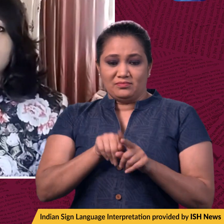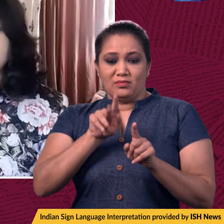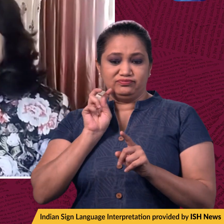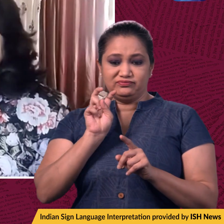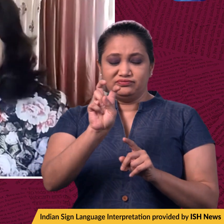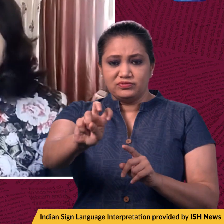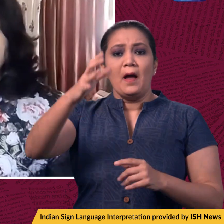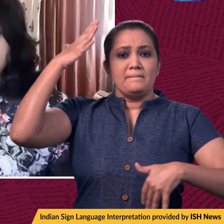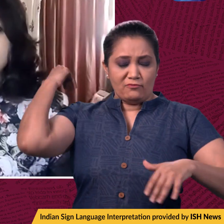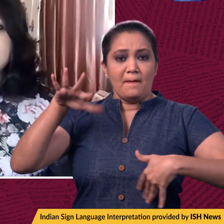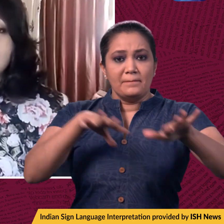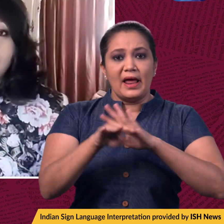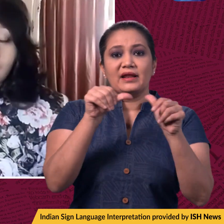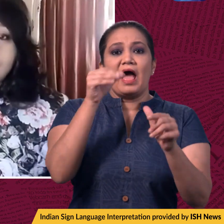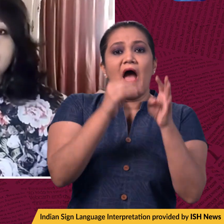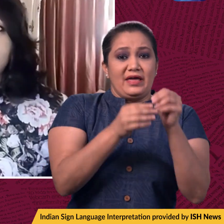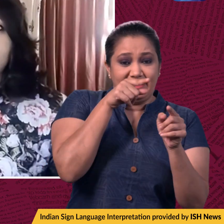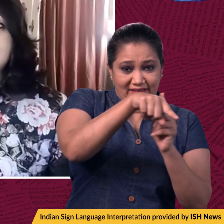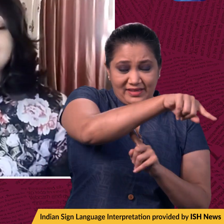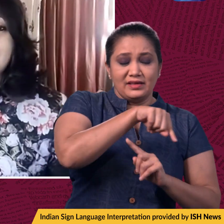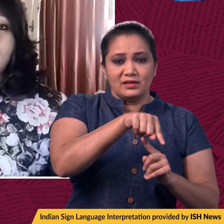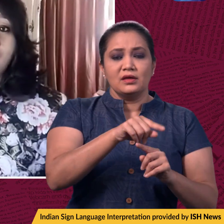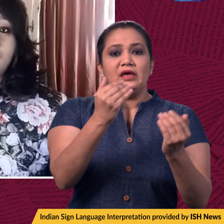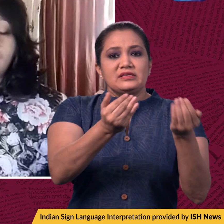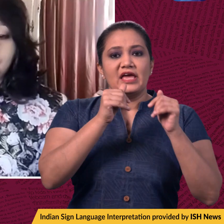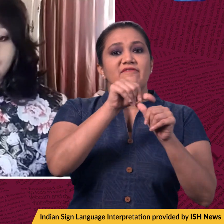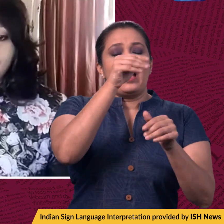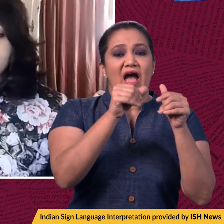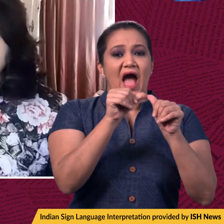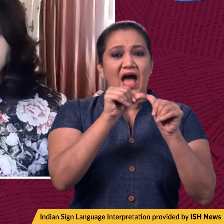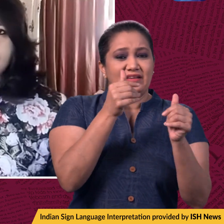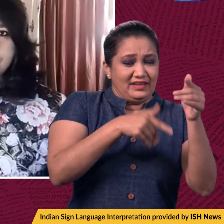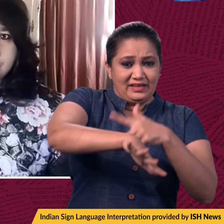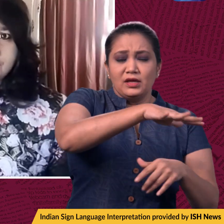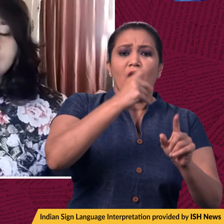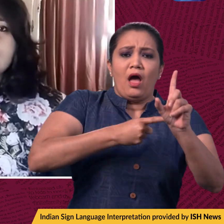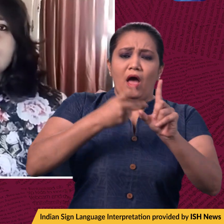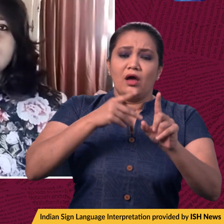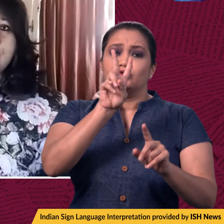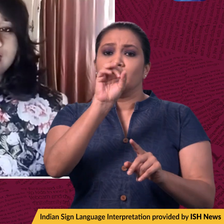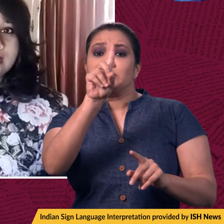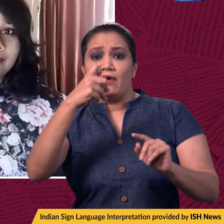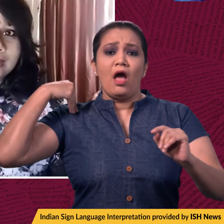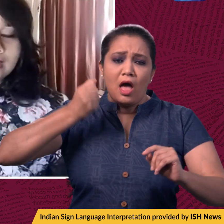car shed which was earlier proposed in RA. was called the Save RA Campaign. It went on for years, since 2017.